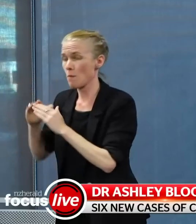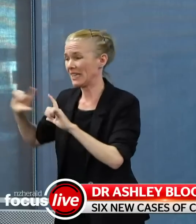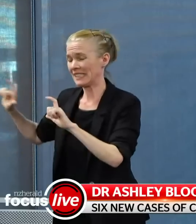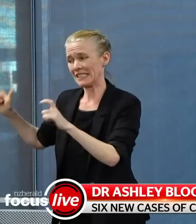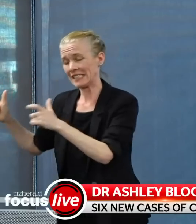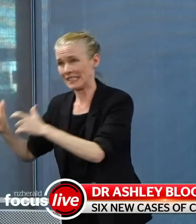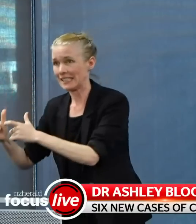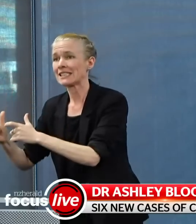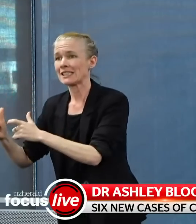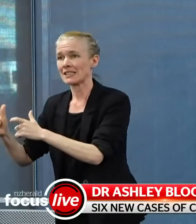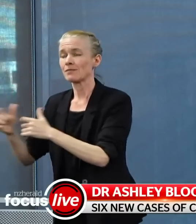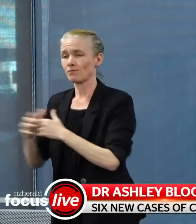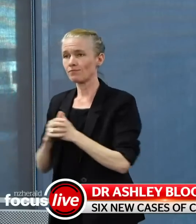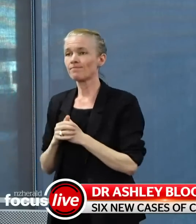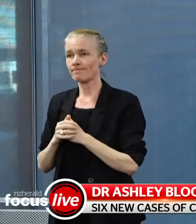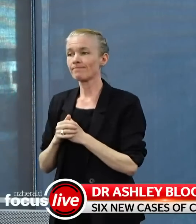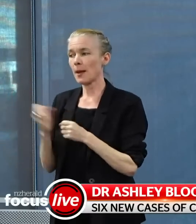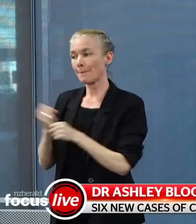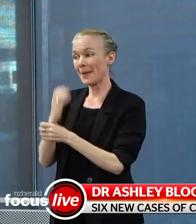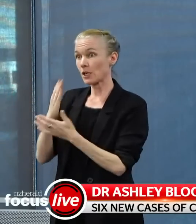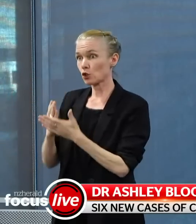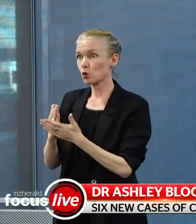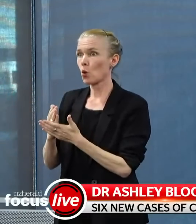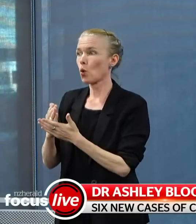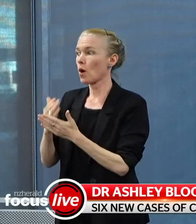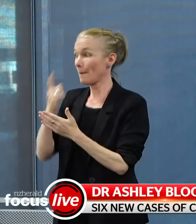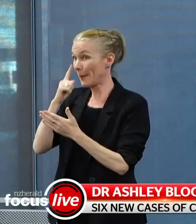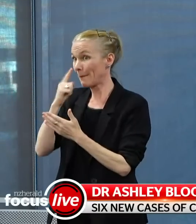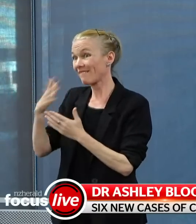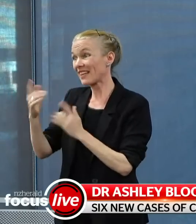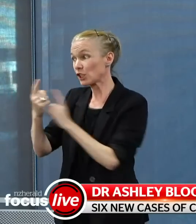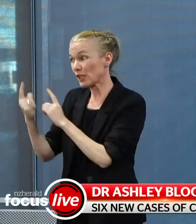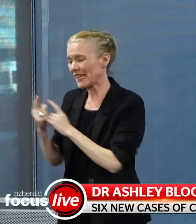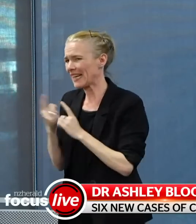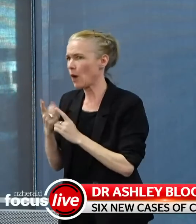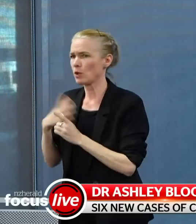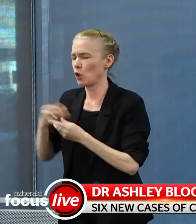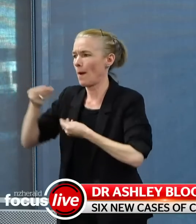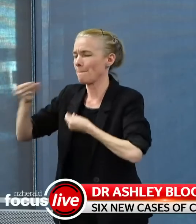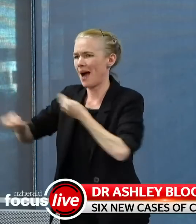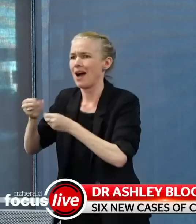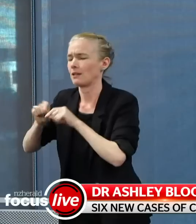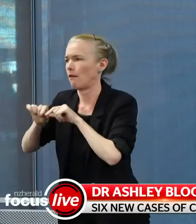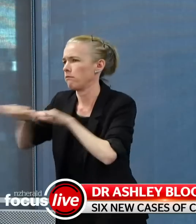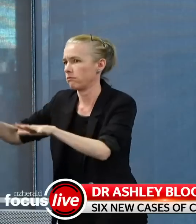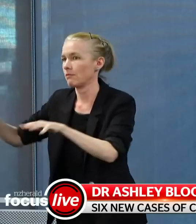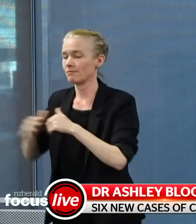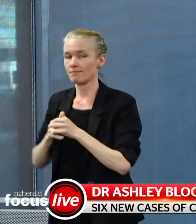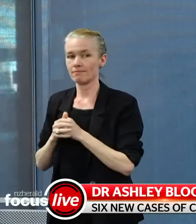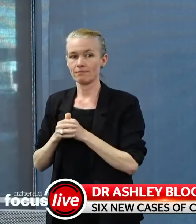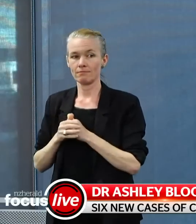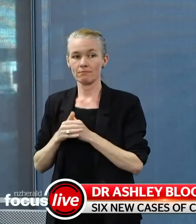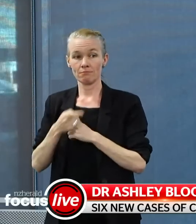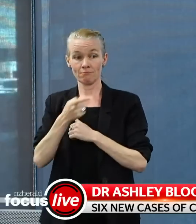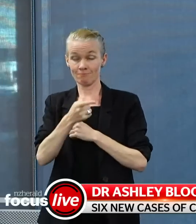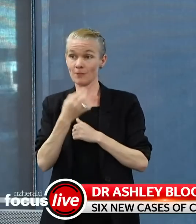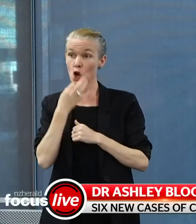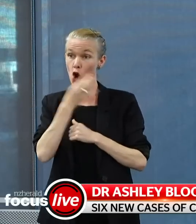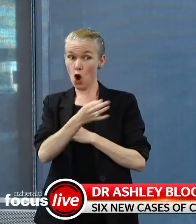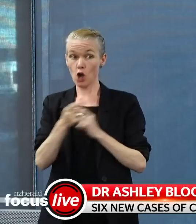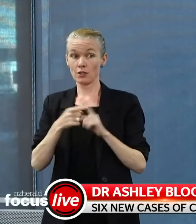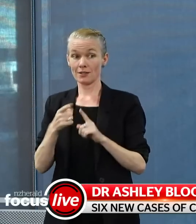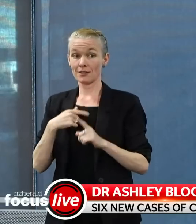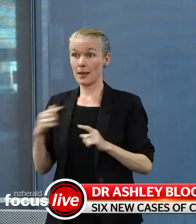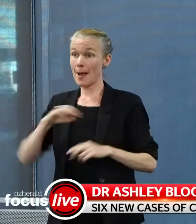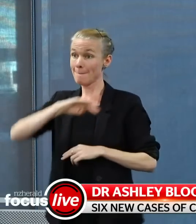the bus trips and so on to make sure we're capturing any possible contacts. And just one last one, what is the size now of the Mount Roscoe sub-cluster? How many cases are